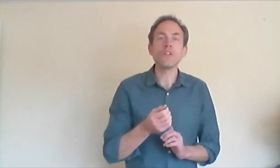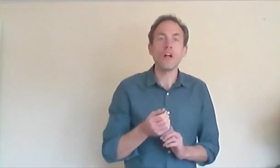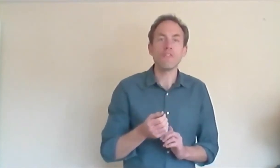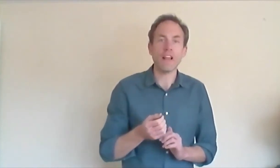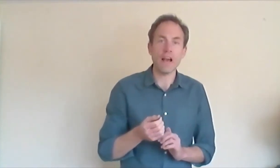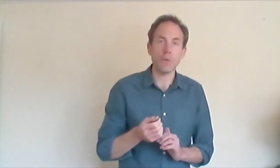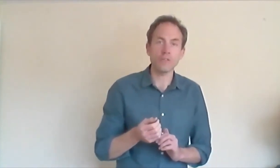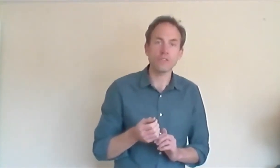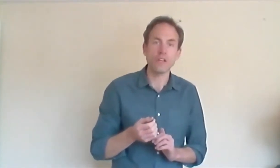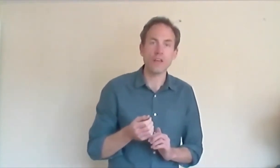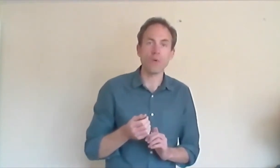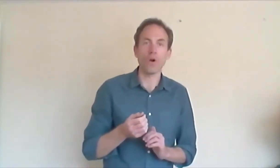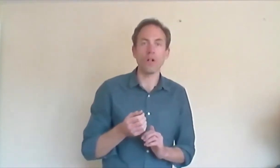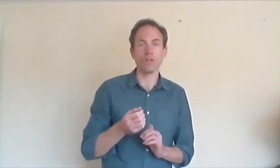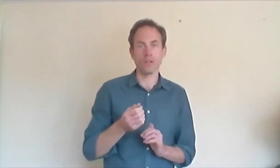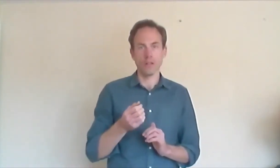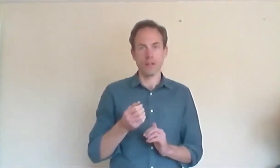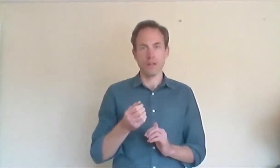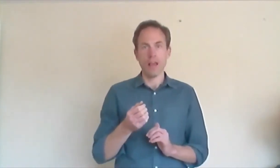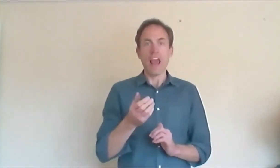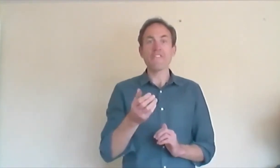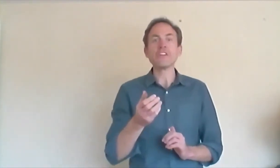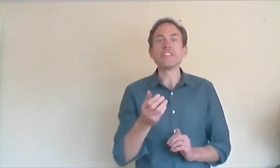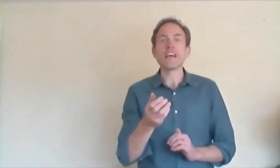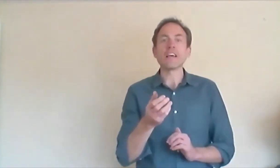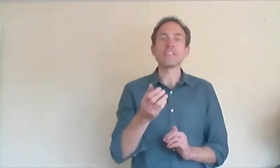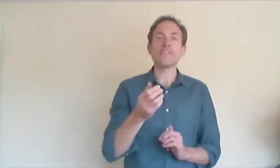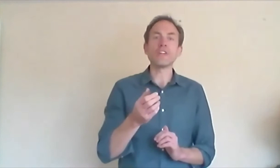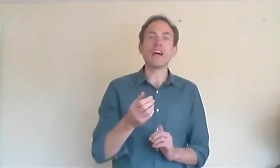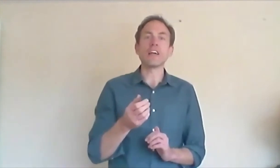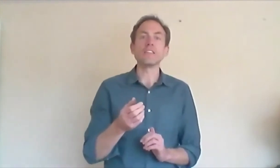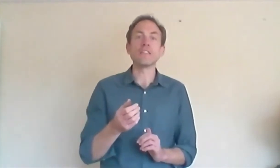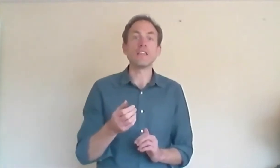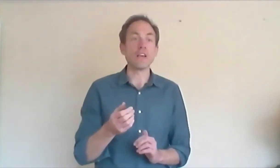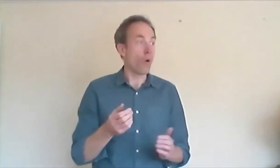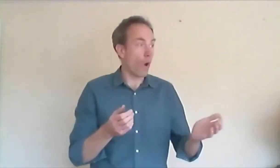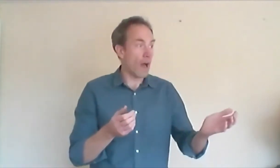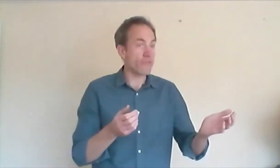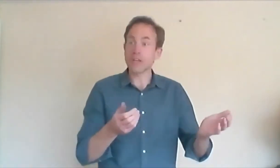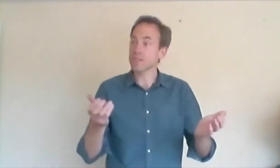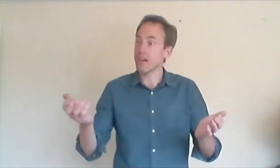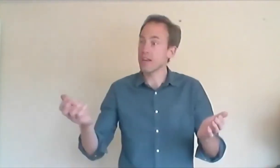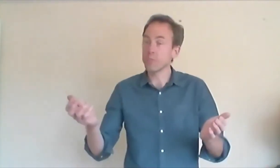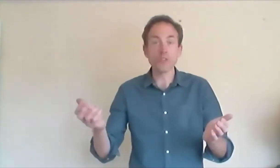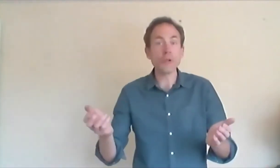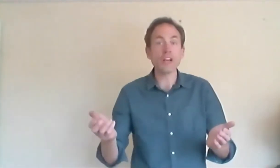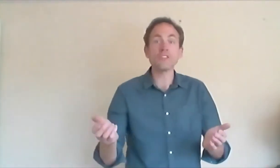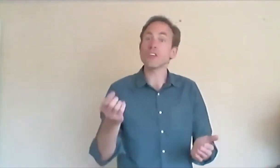flowers in the world. Every day and every night, the wife would ask her husband to bring her just